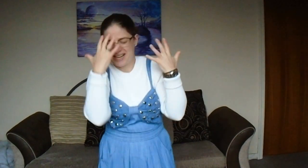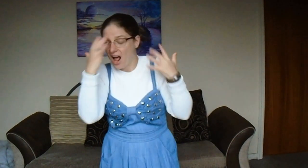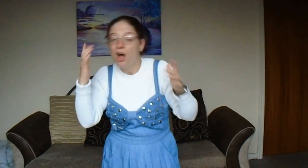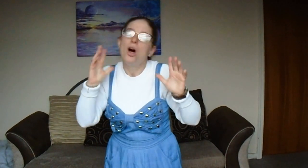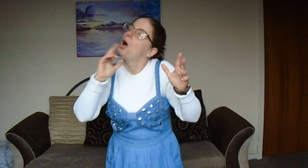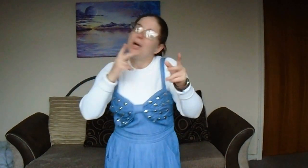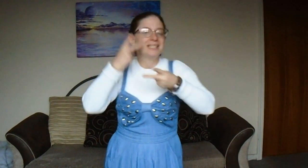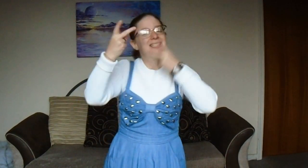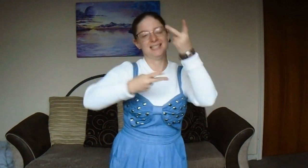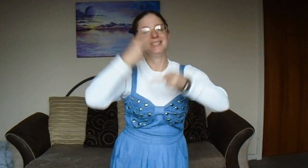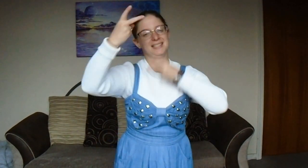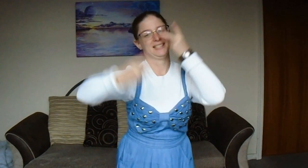I heard you laughing